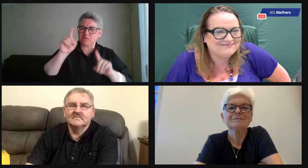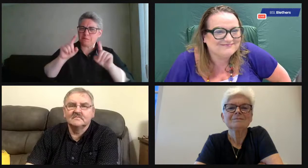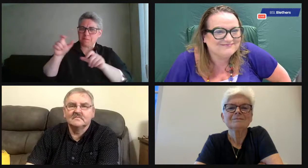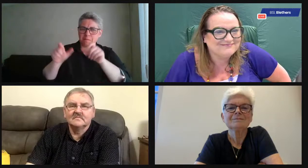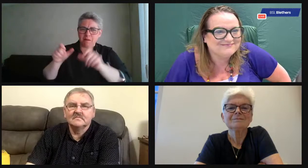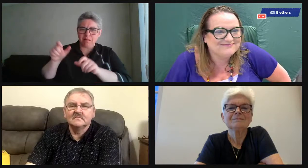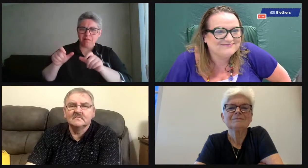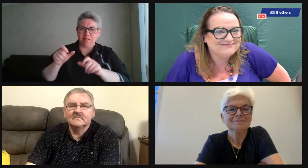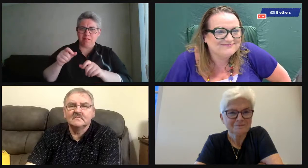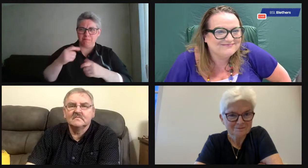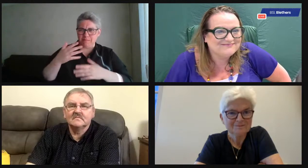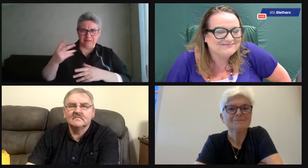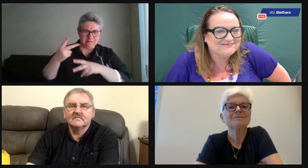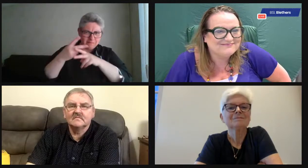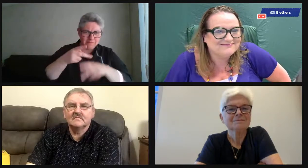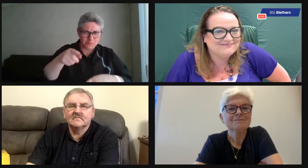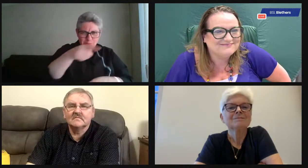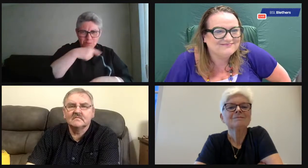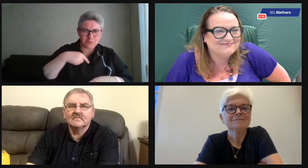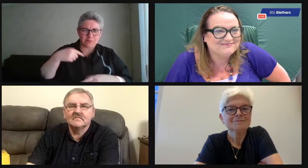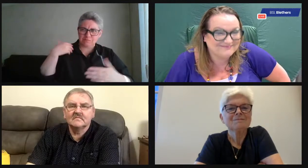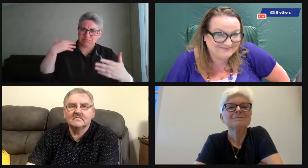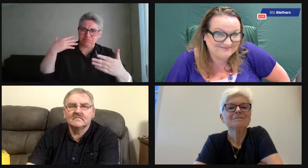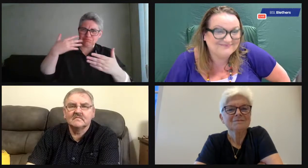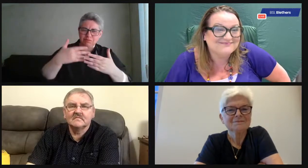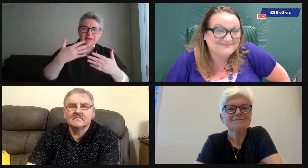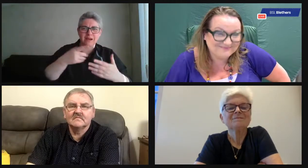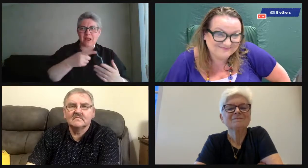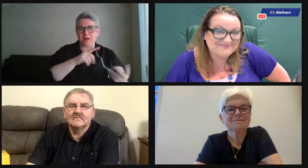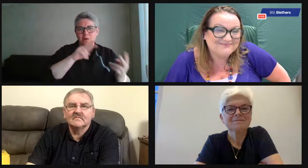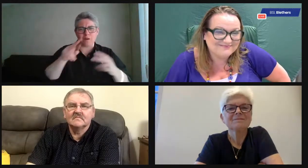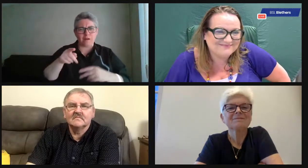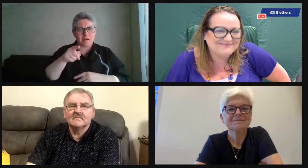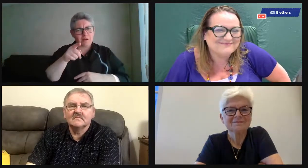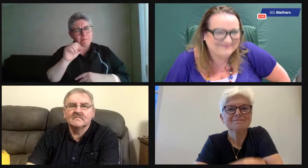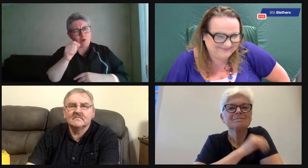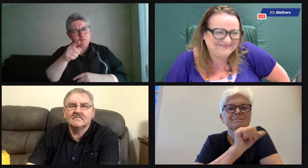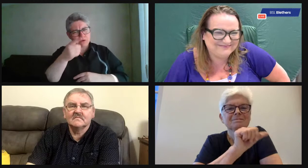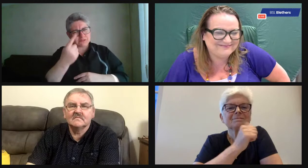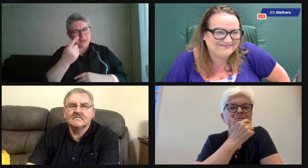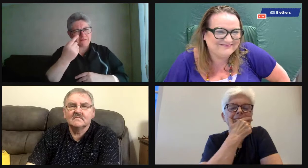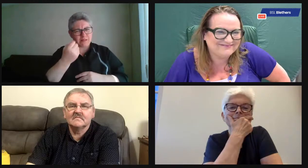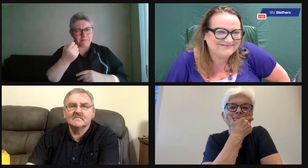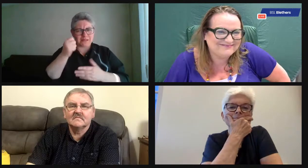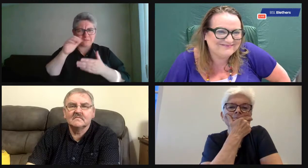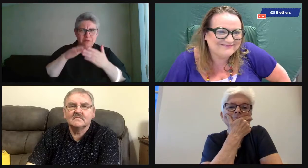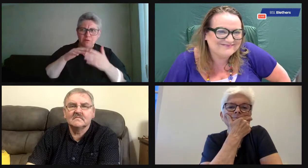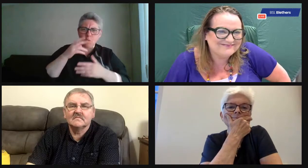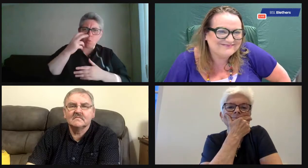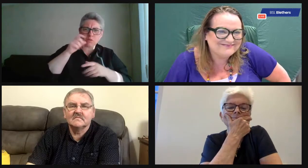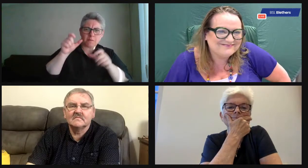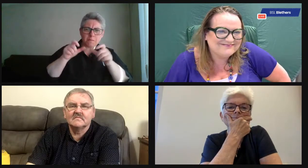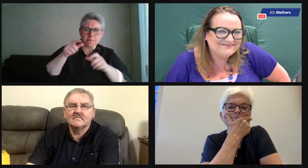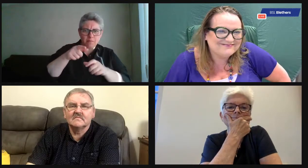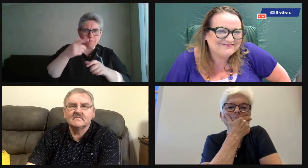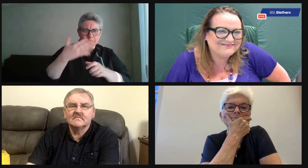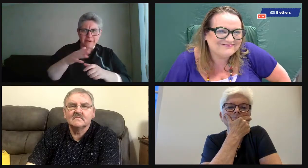So passing on is a way of giving back, isn't it? Giving to young people who might look up to you and then you give back to them. I mean, Moira,